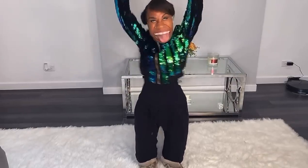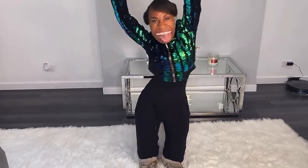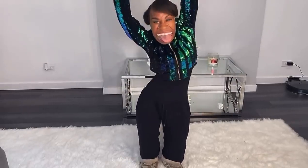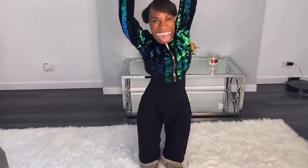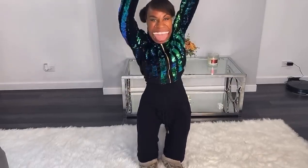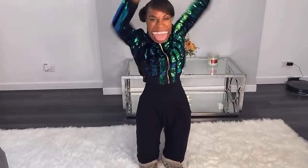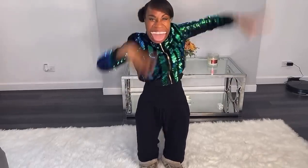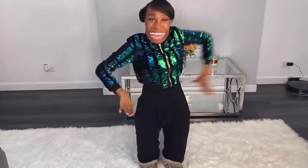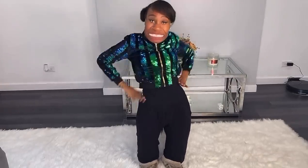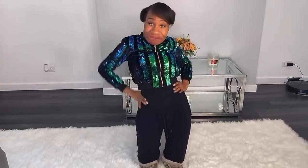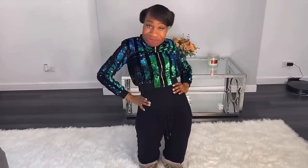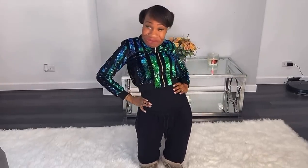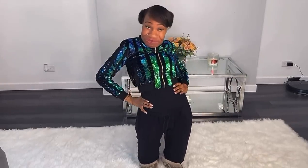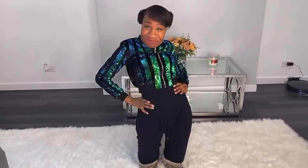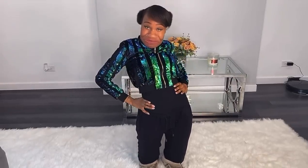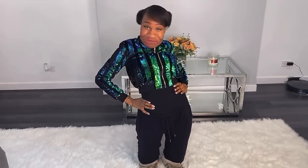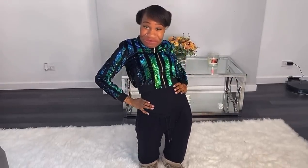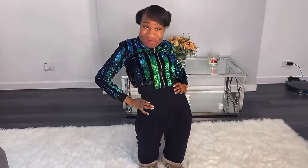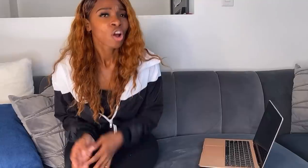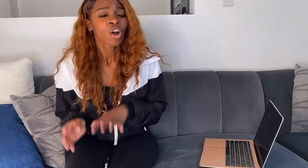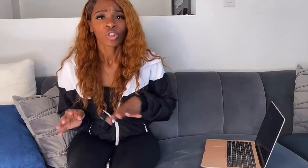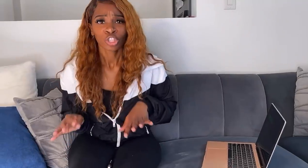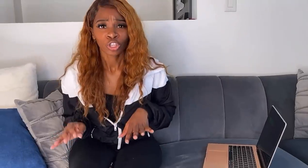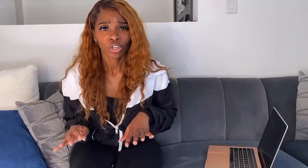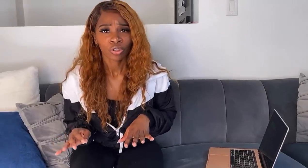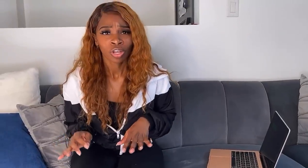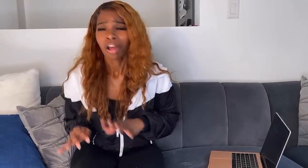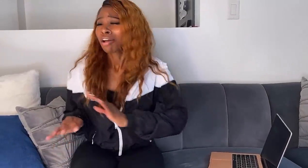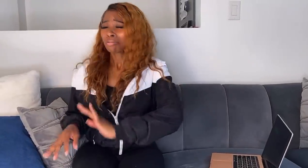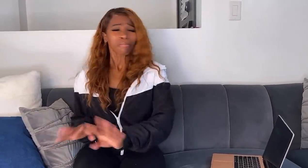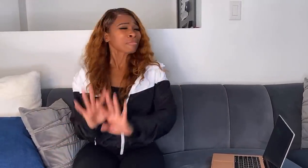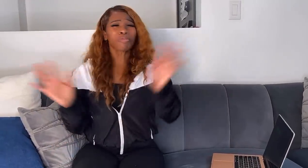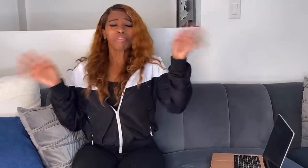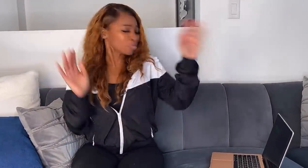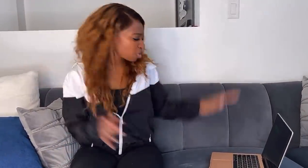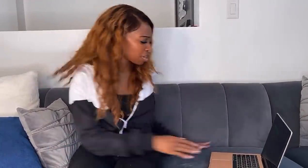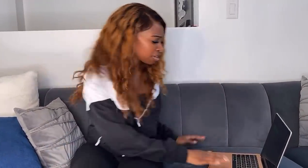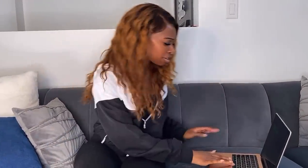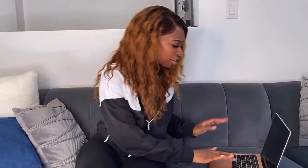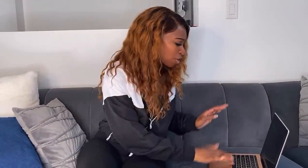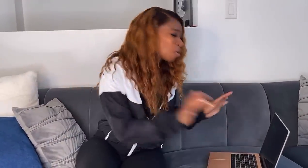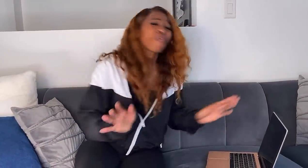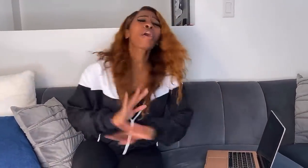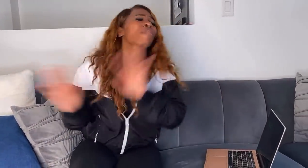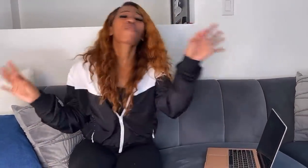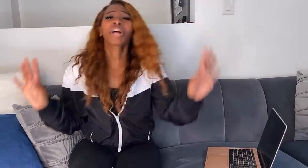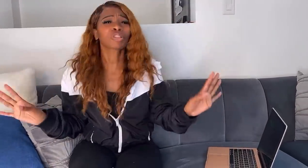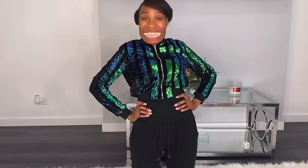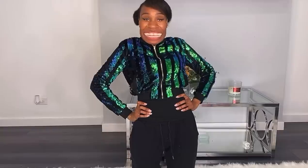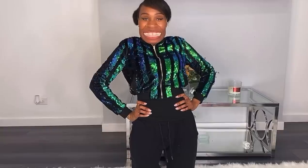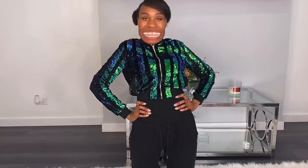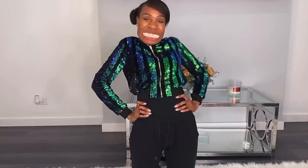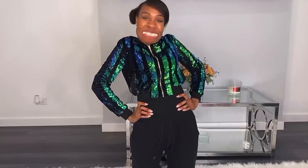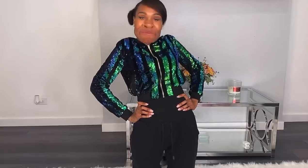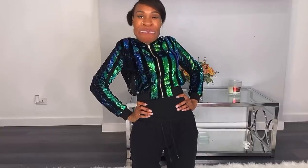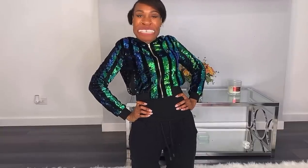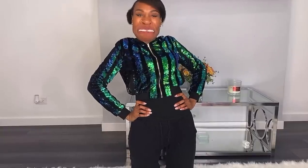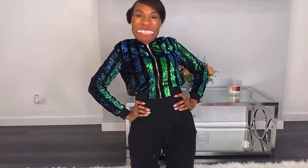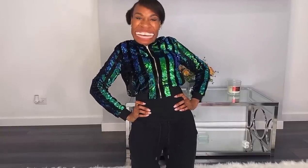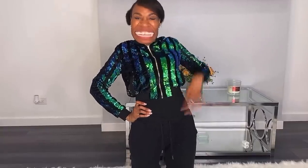being Coco now now Coco you know that's a no no every time we turn our heads what what that's it mama I'm done